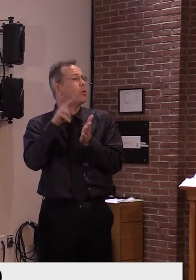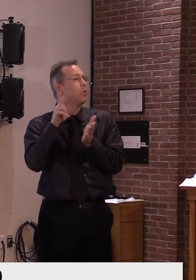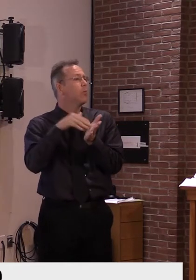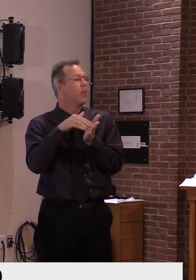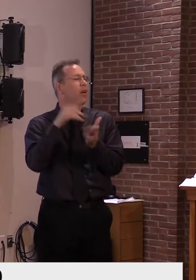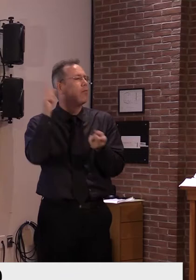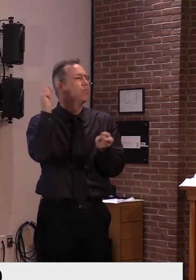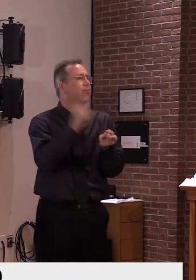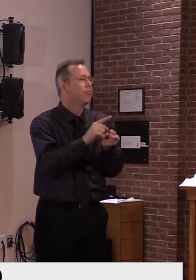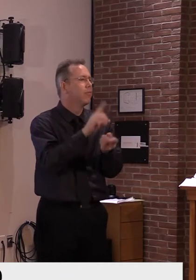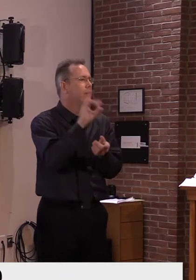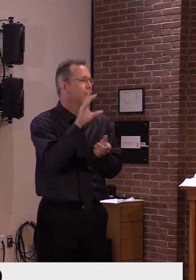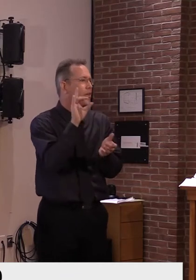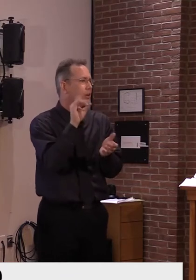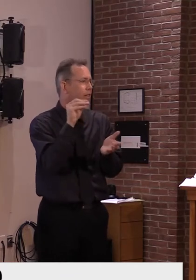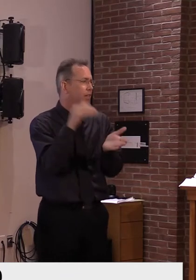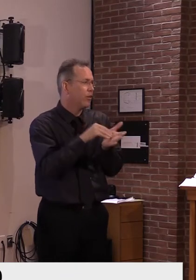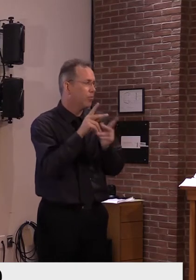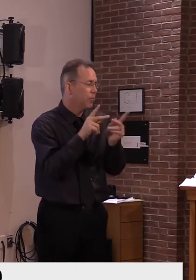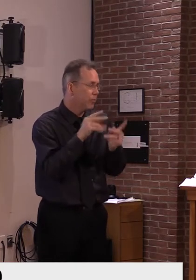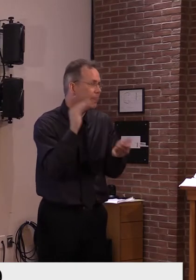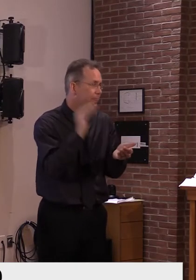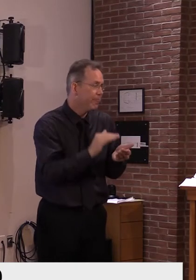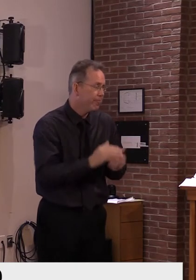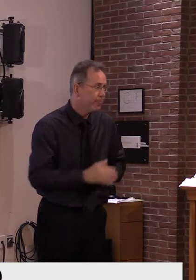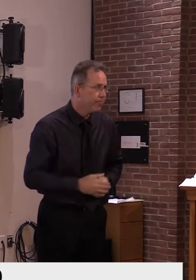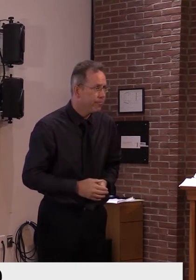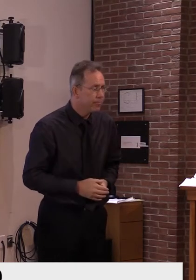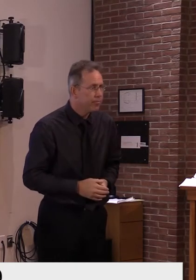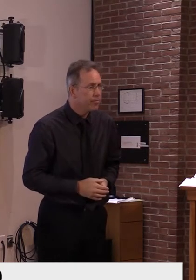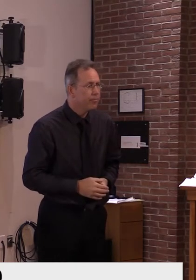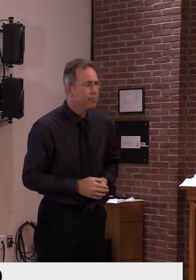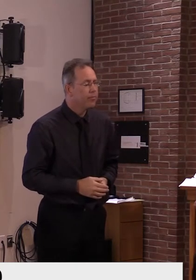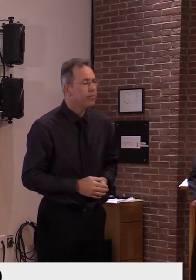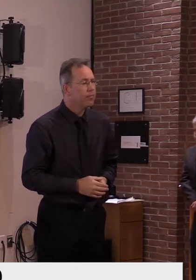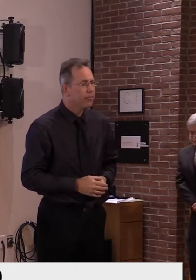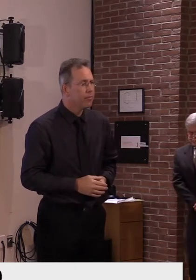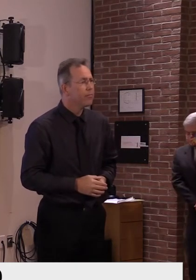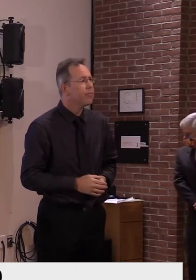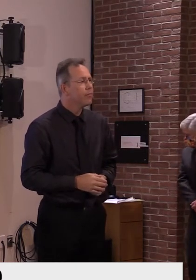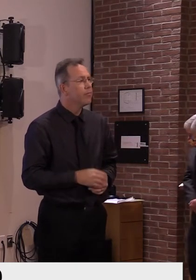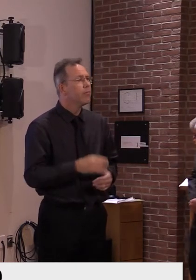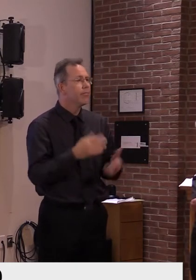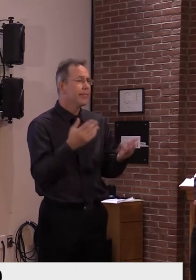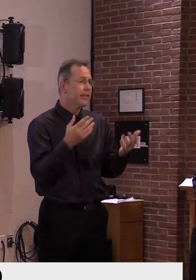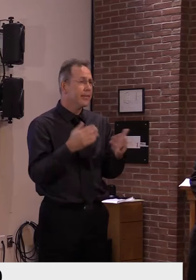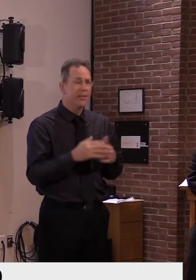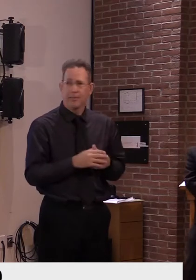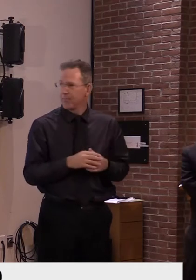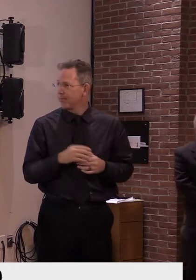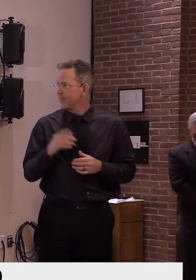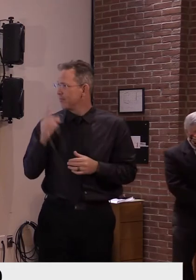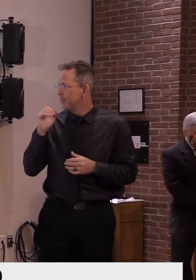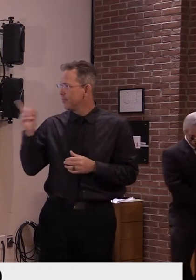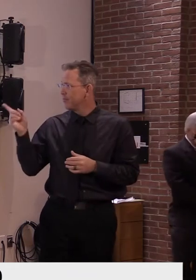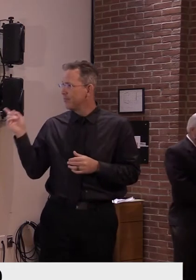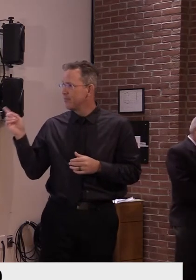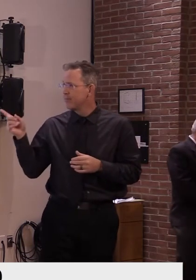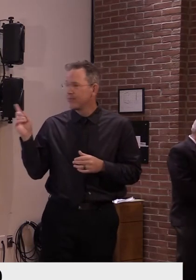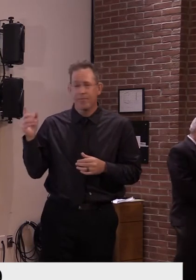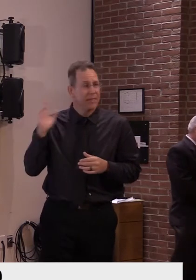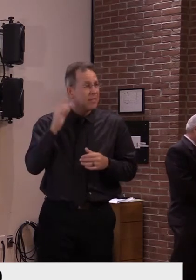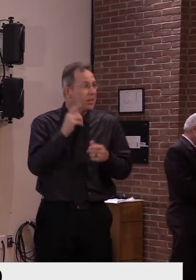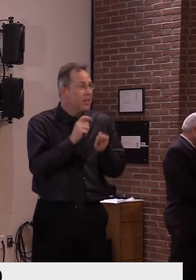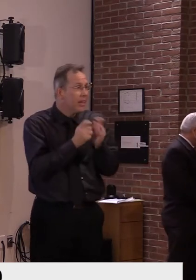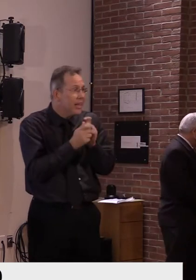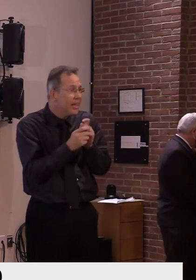those cases are getting better and worsening on the next slide. Mostly in the northeast and just some very slight improvement in